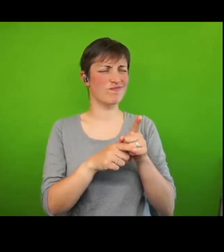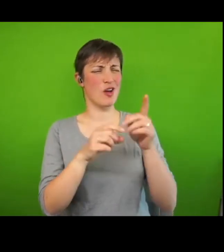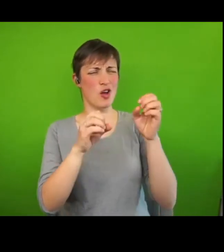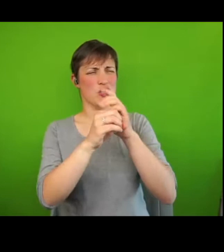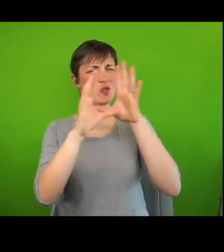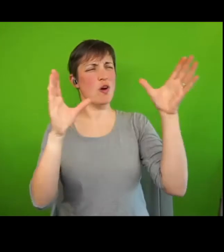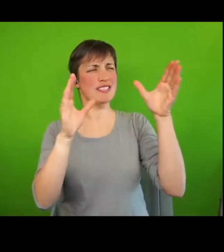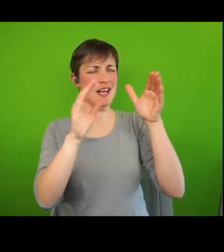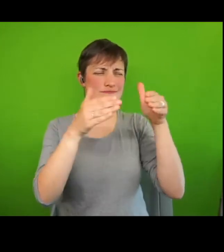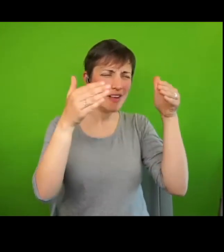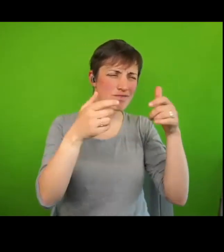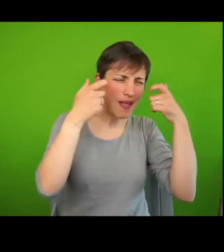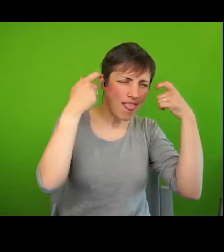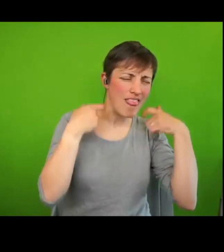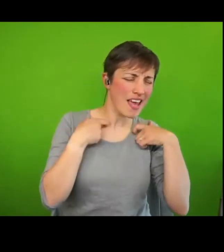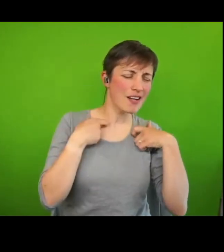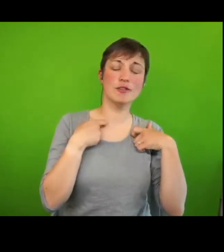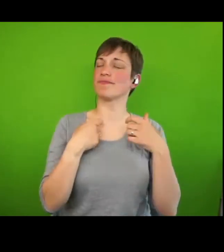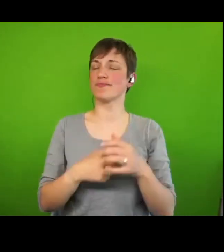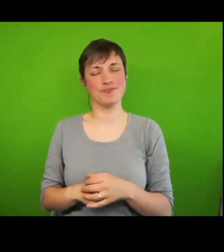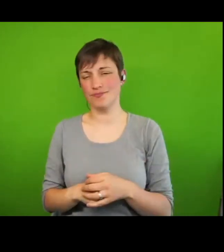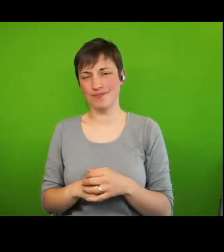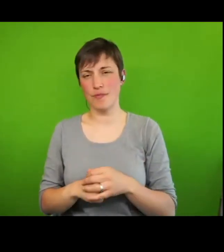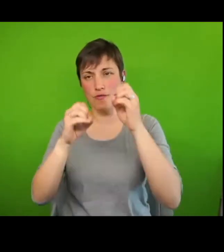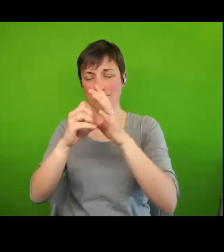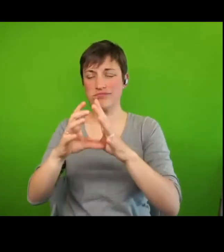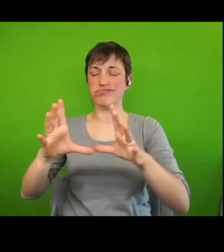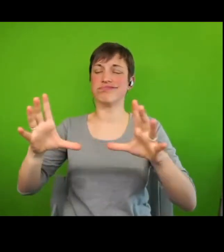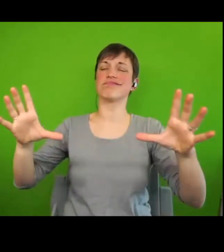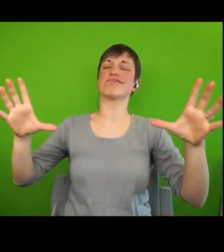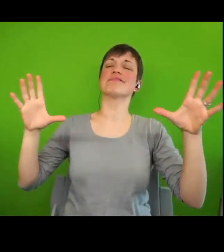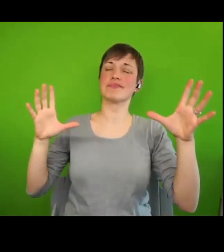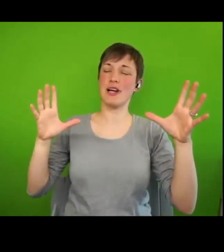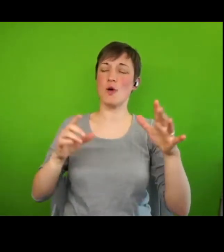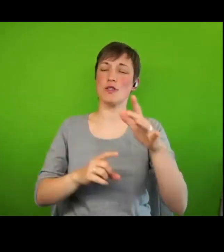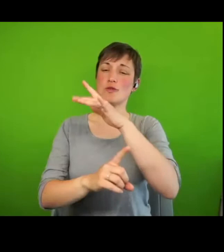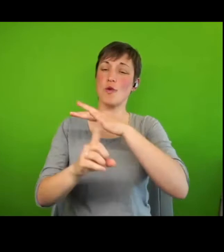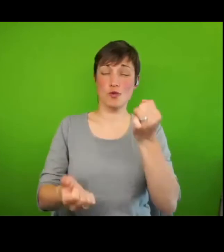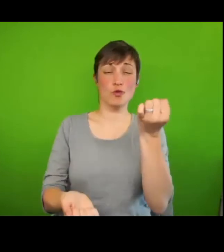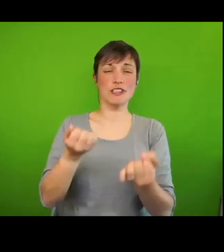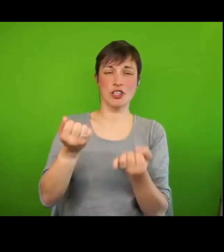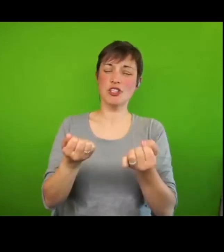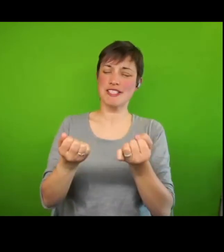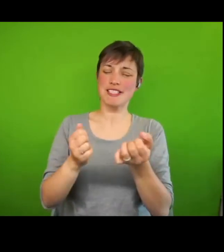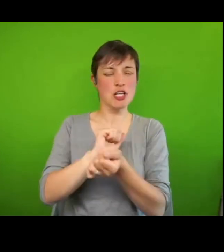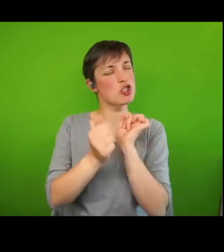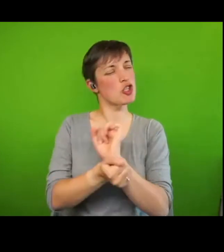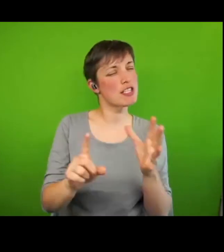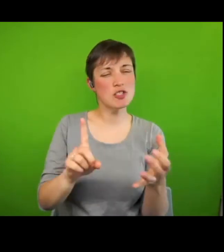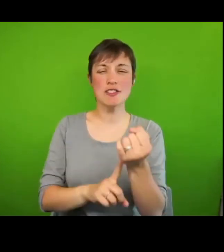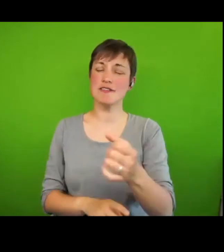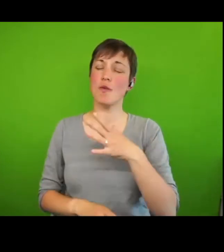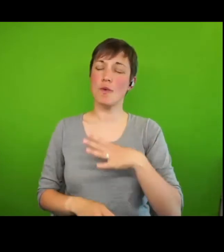vibrant language of social justice aimed at achieving change. In the words of a group of grassroots